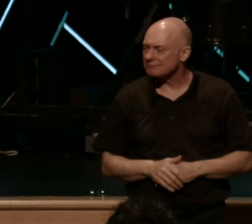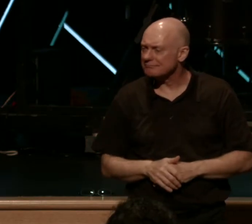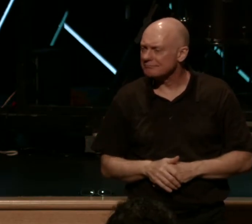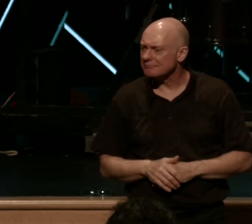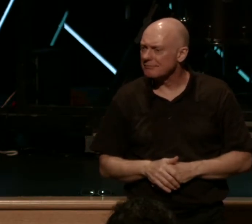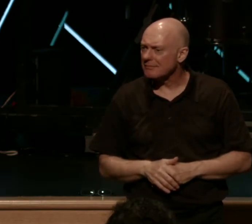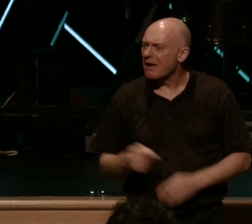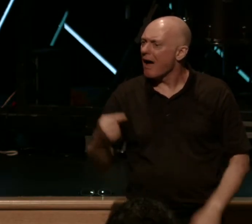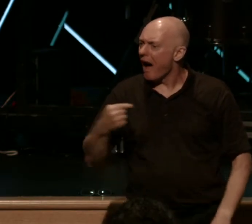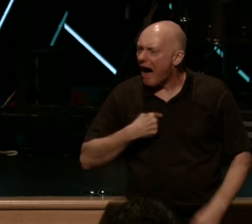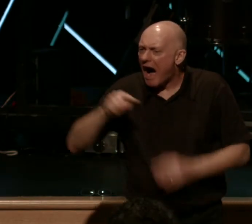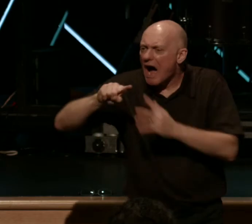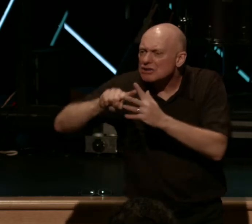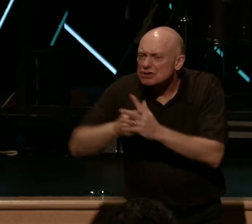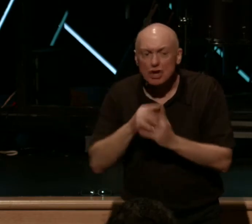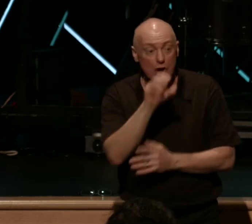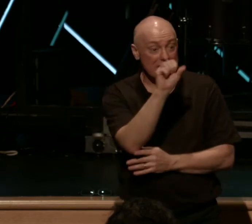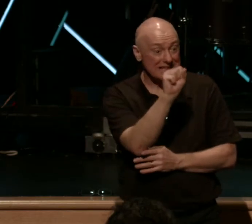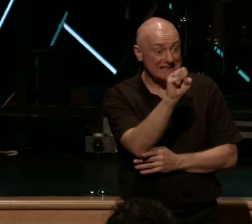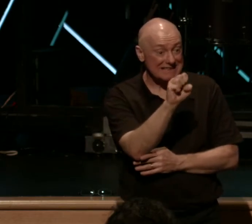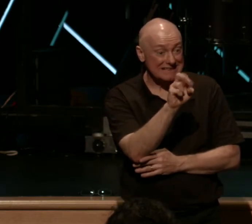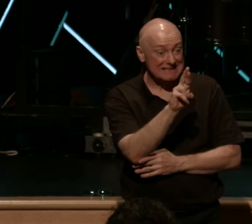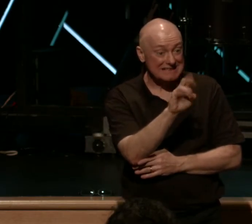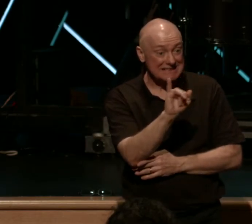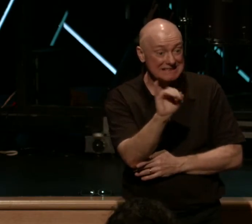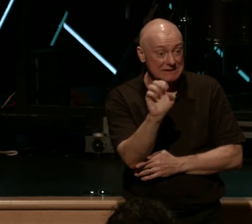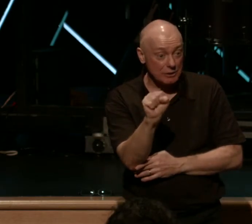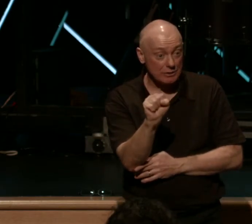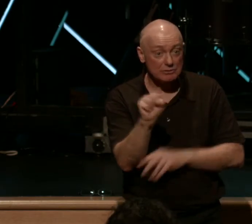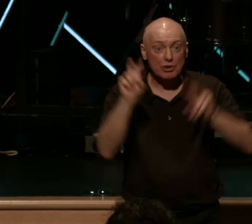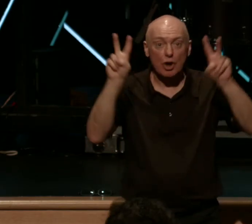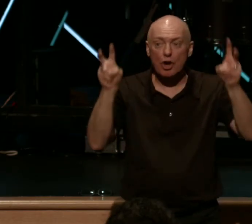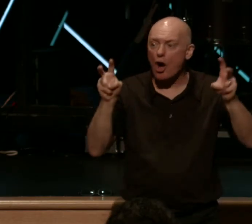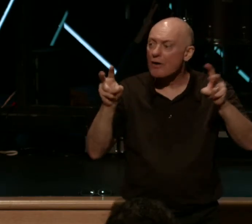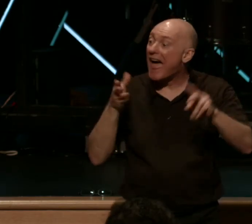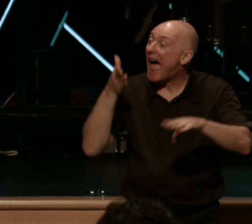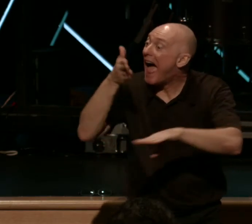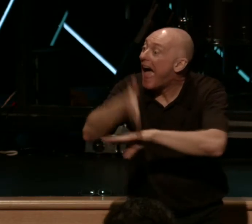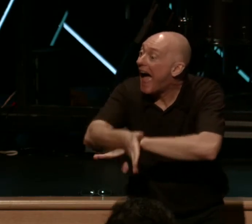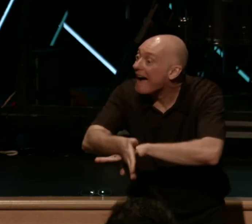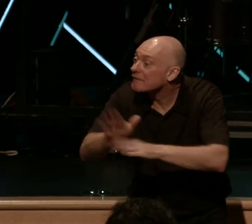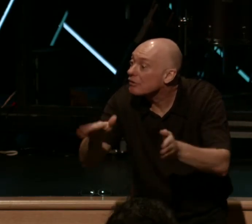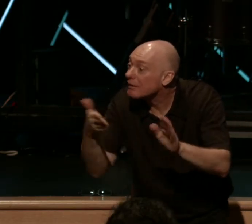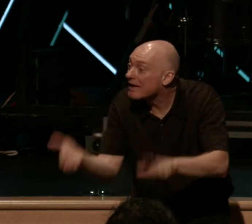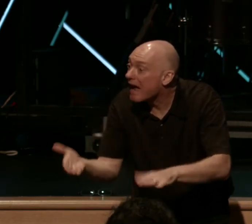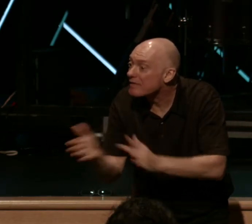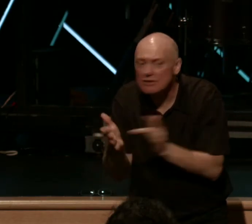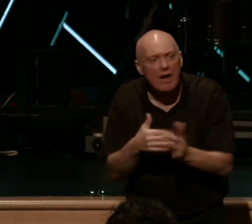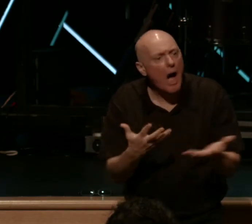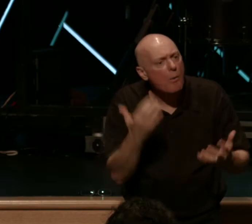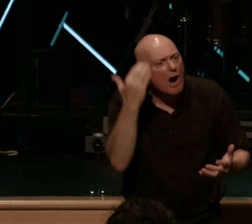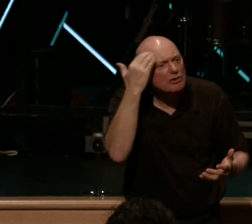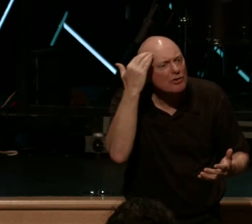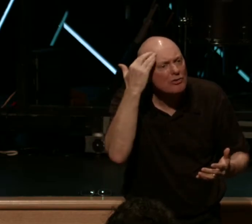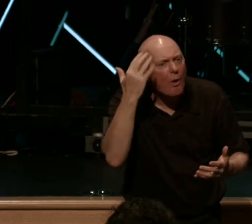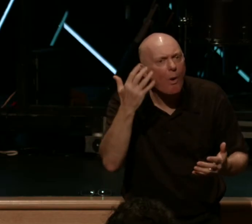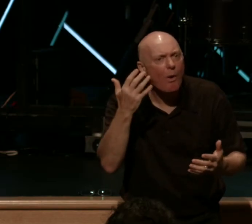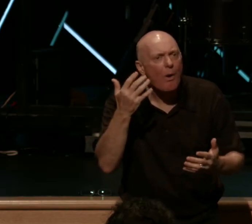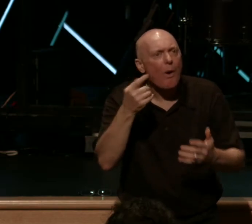I started a series years ago called Discourses After Death. I wanted to know about the encounters about Jesus